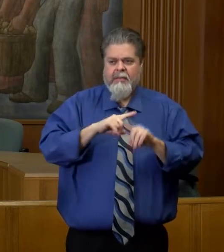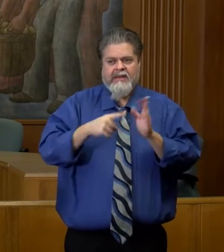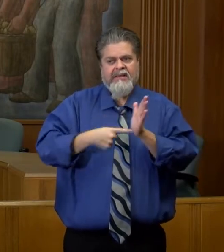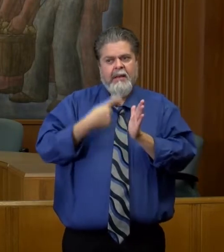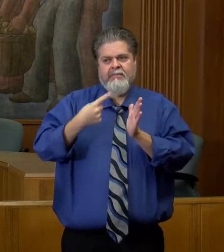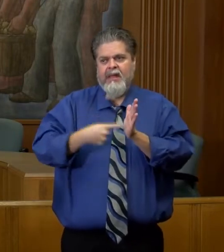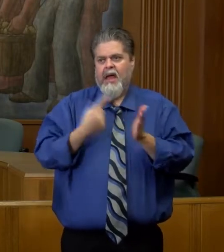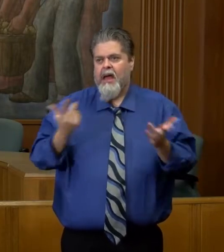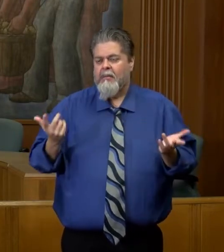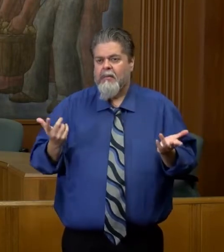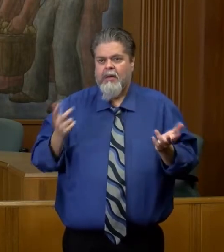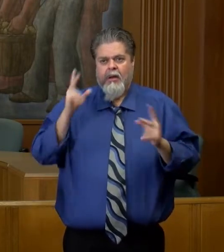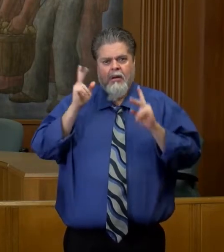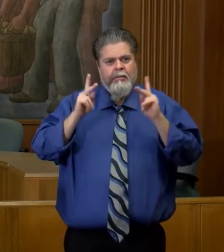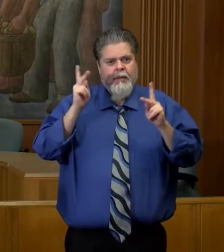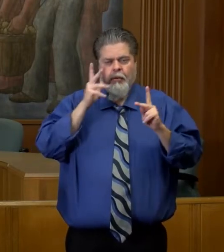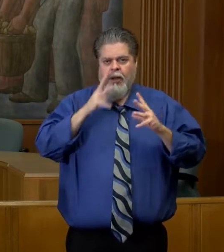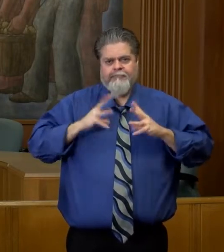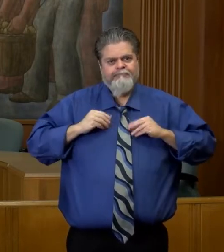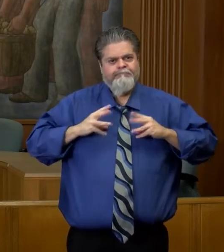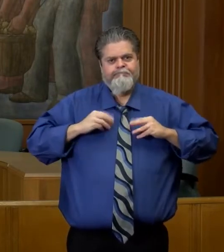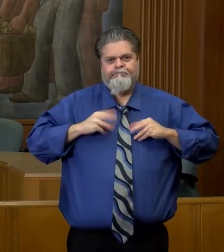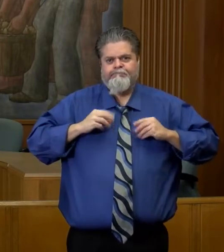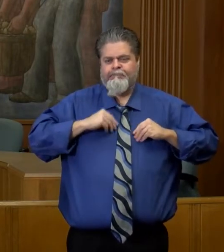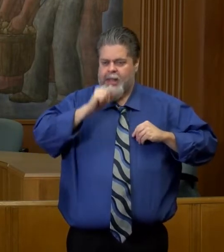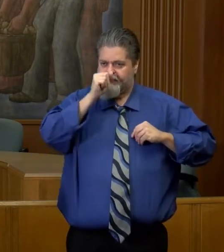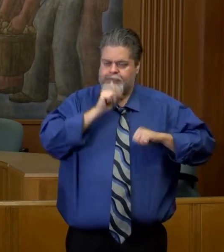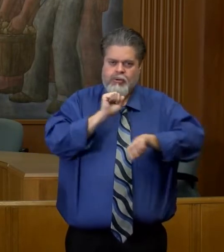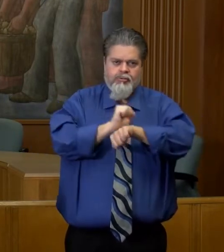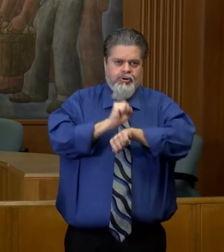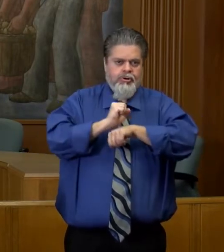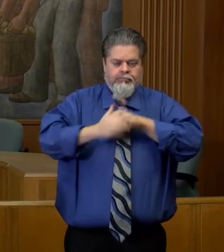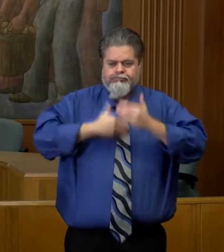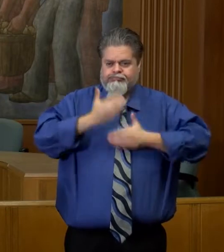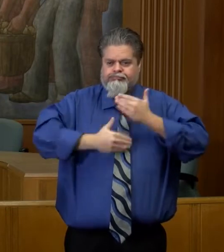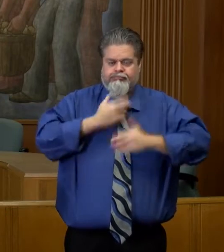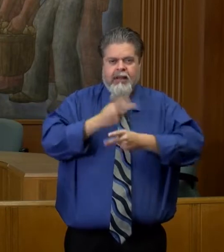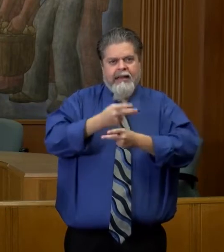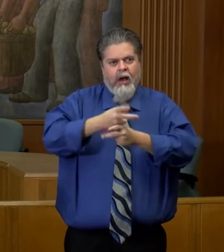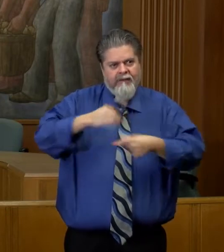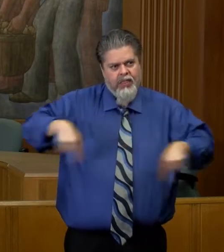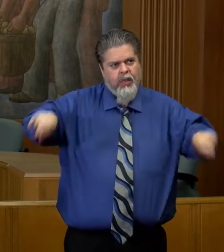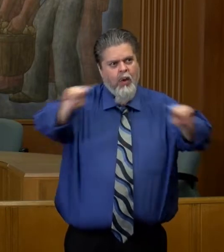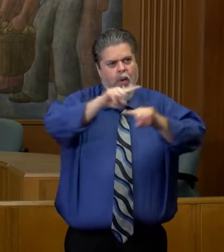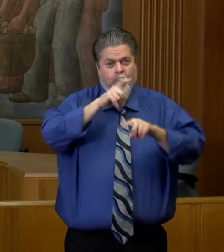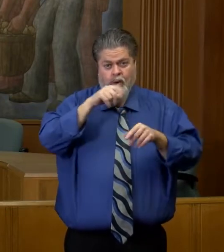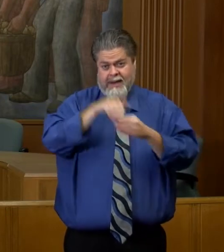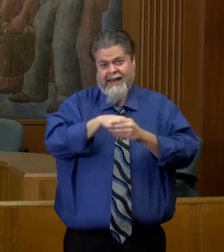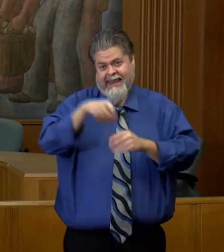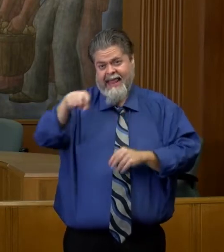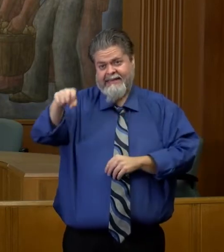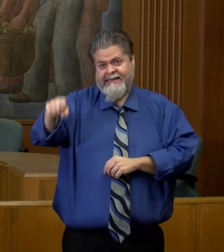times when people will step up as well to help us take care of those coming to us in need.